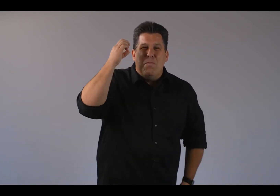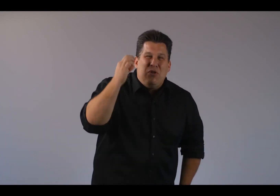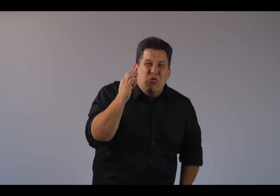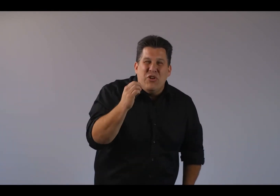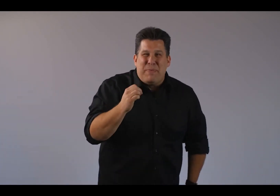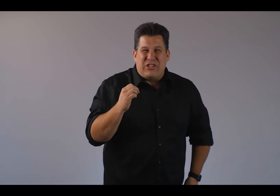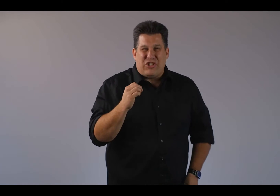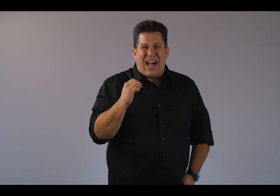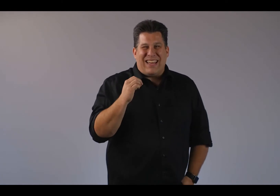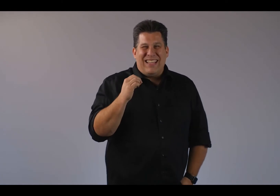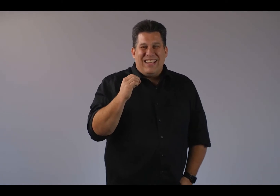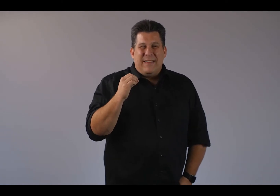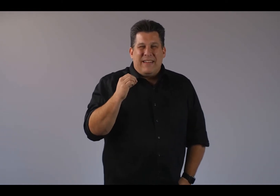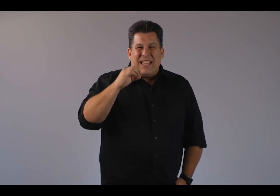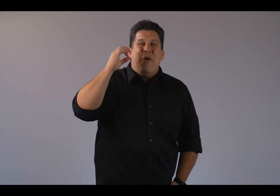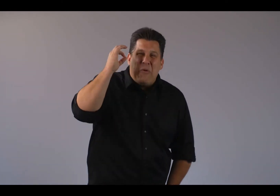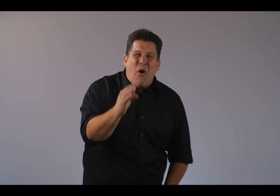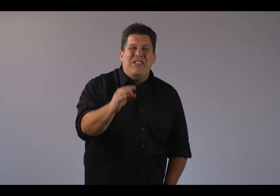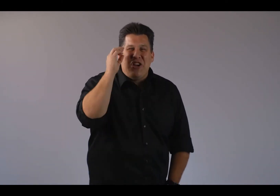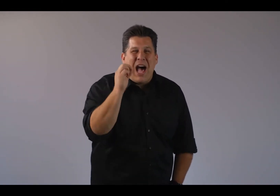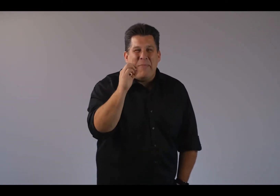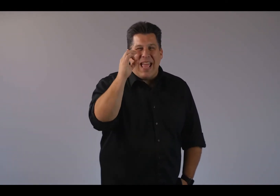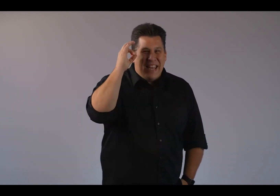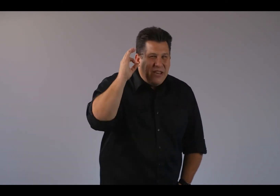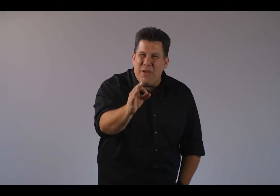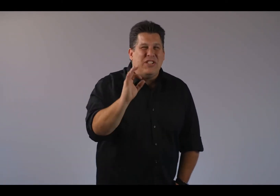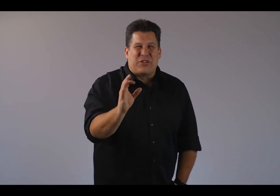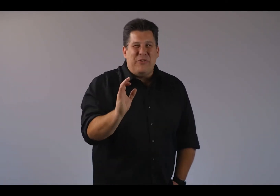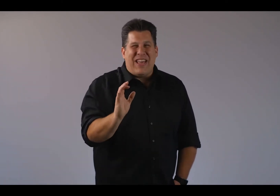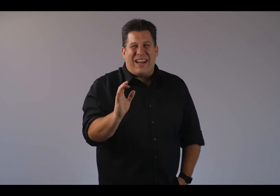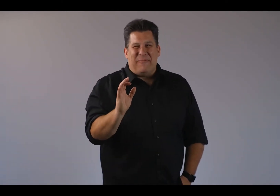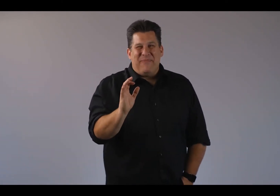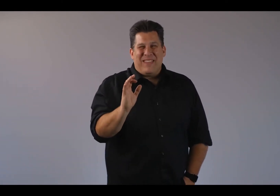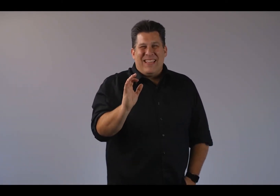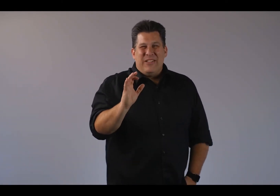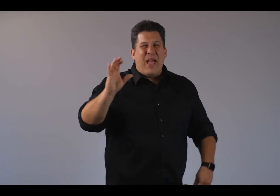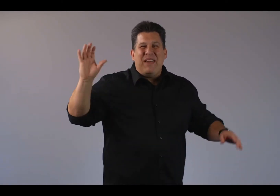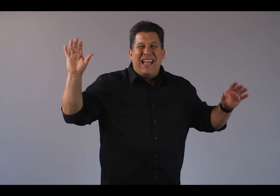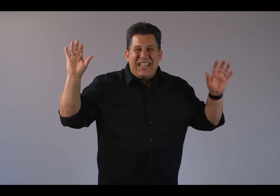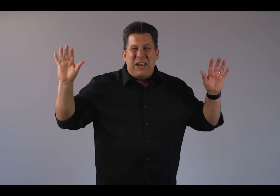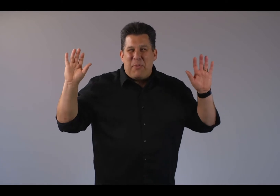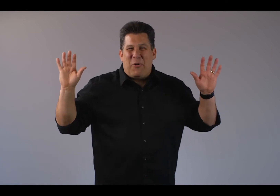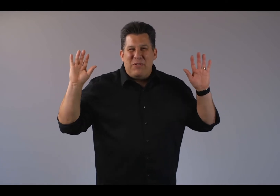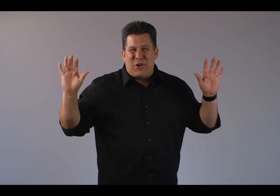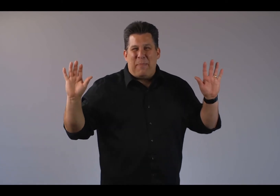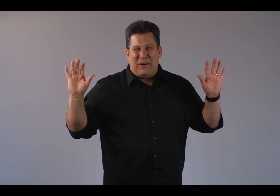blew your big shot? Like you had one job and you even screwed that up. Do I have any light bulb droppers